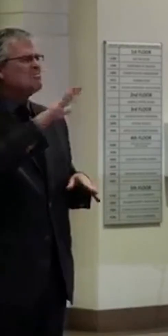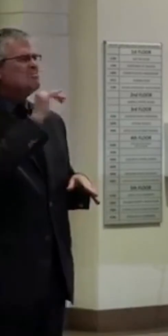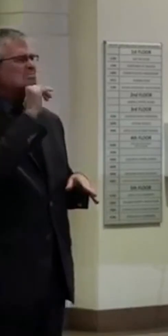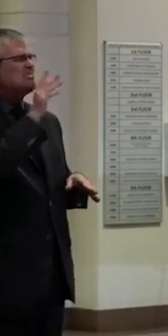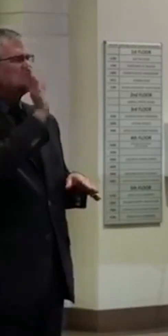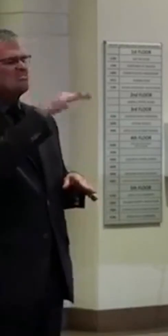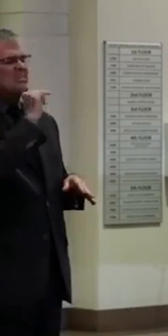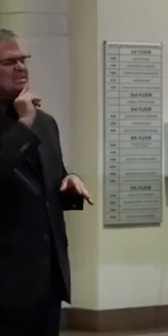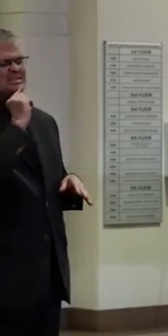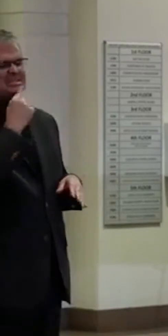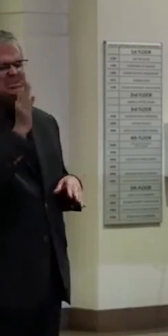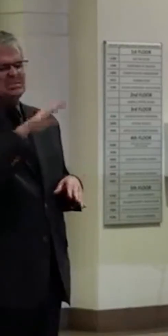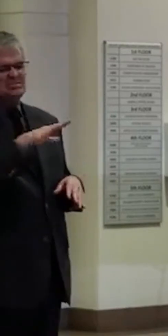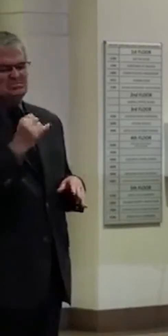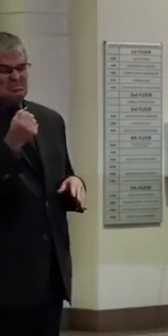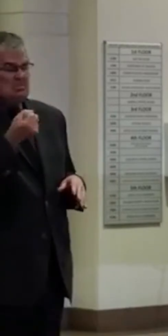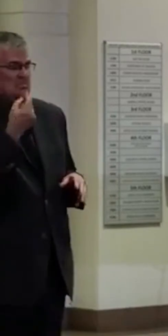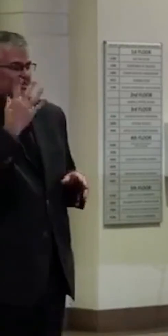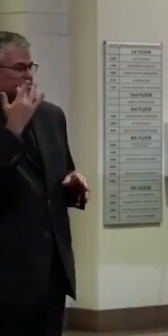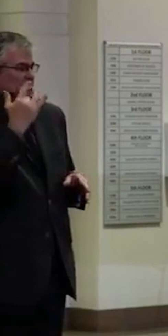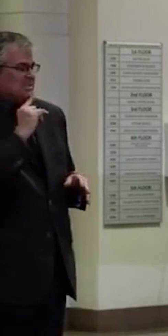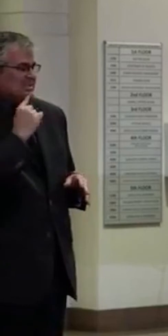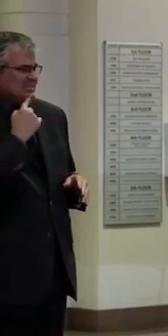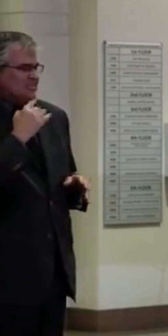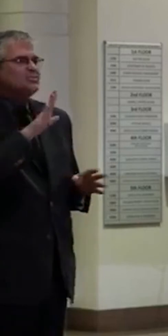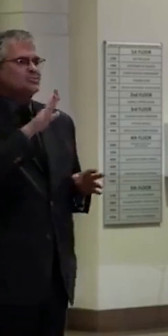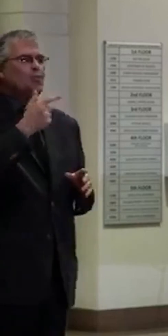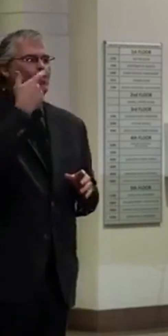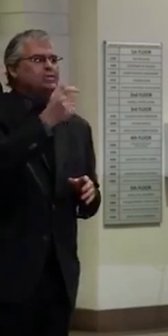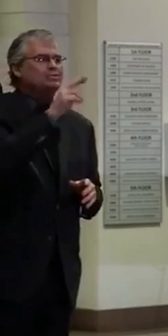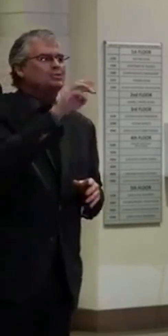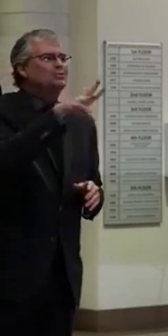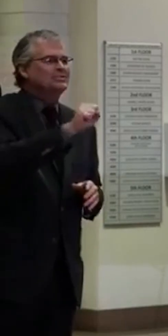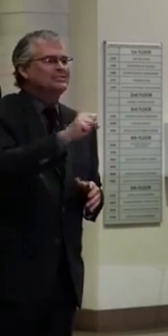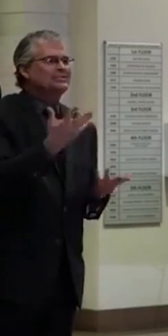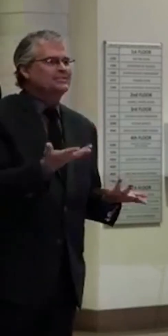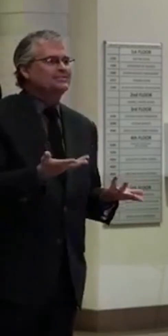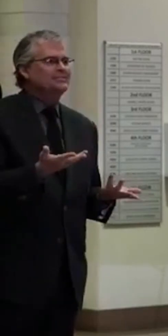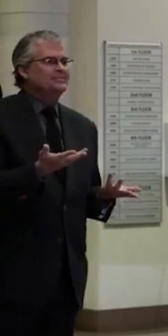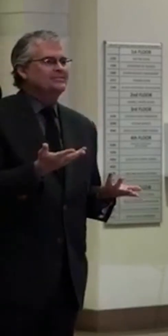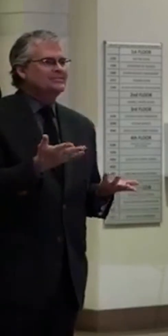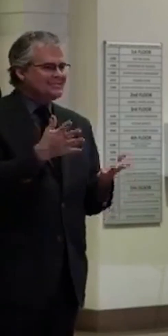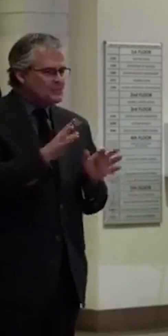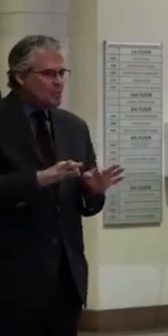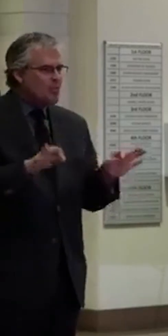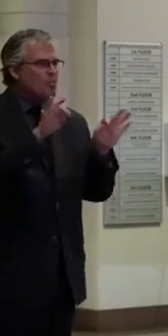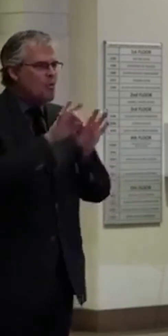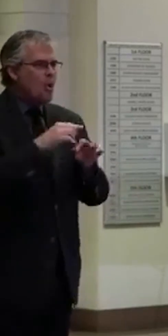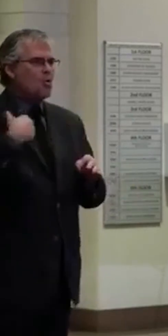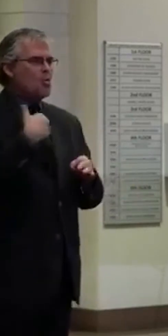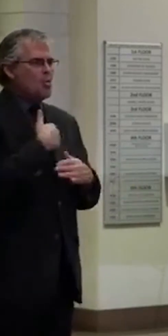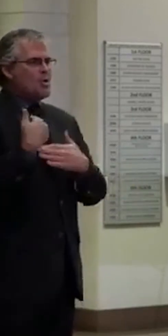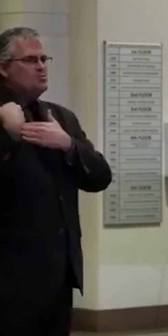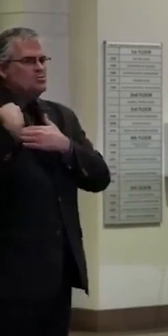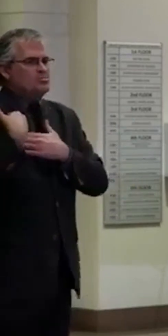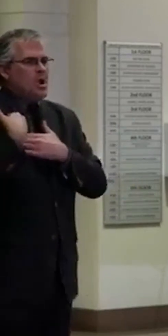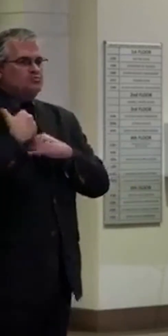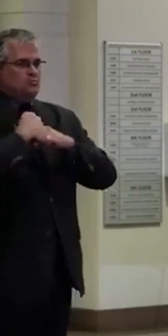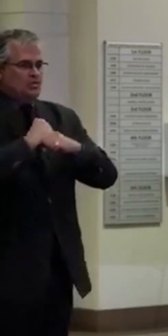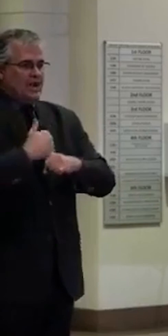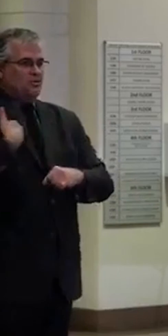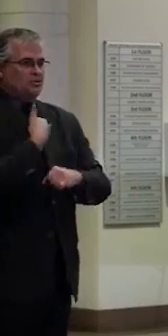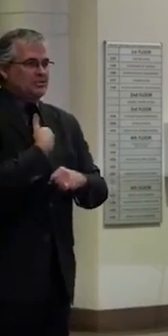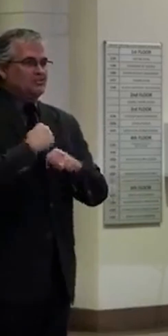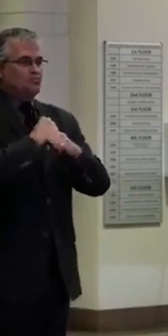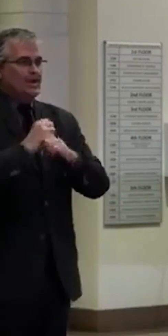this, turn on the news and watch it for a little bit. It's incumbent upon us to protect ourselves, our families, and our most vulnerable populations, and I